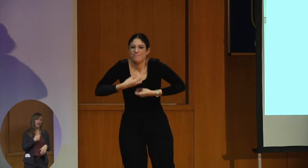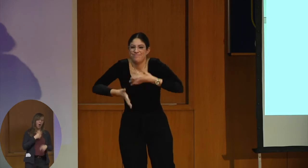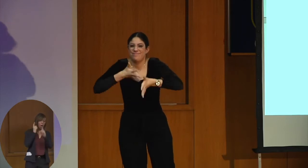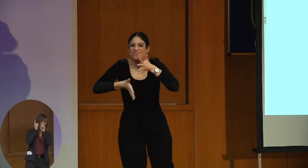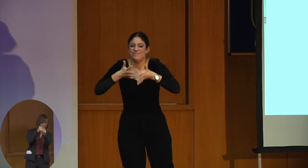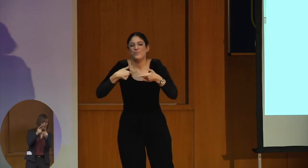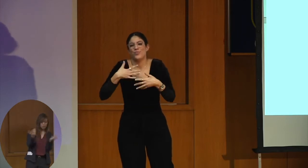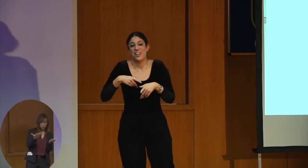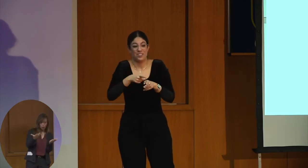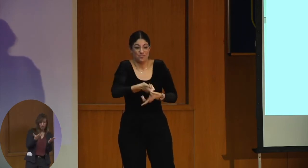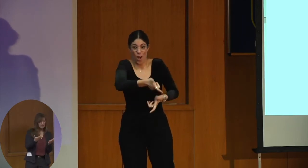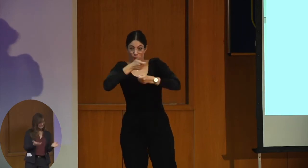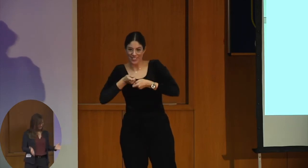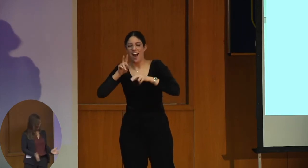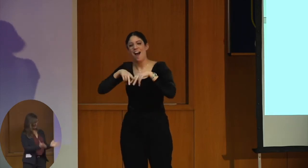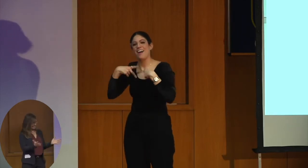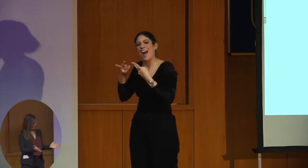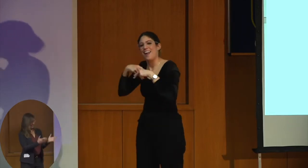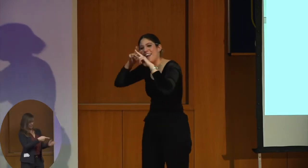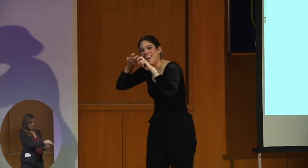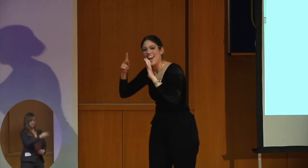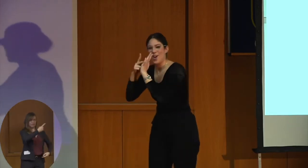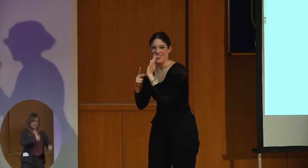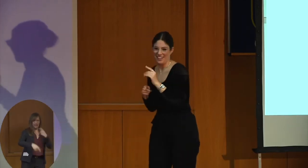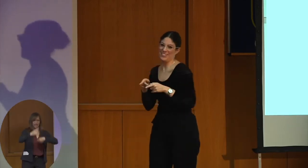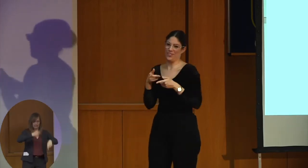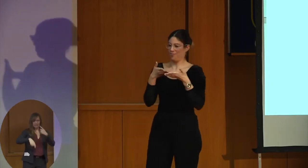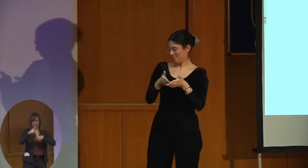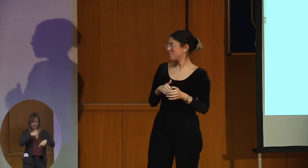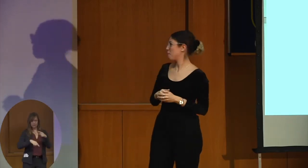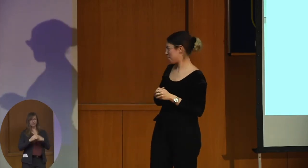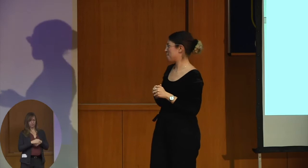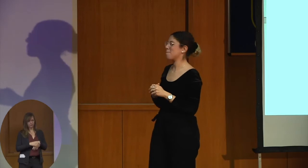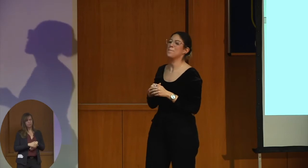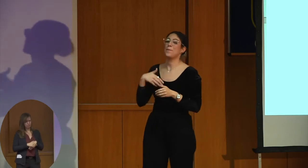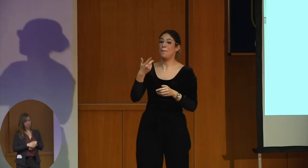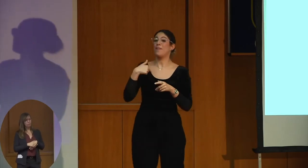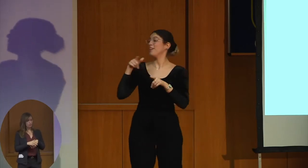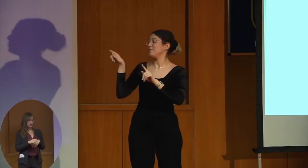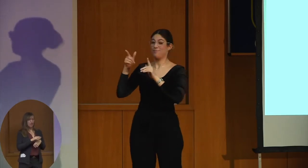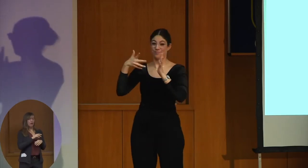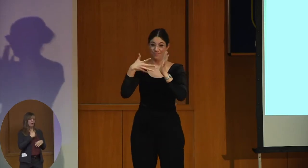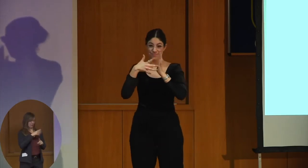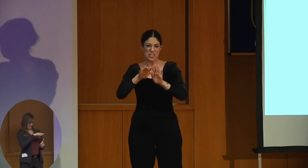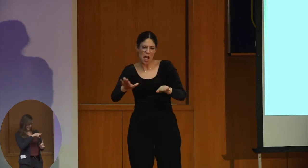get these children to sign. And then, we can, and everything was videotaped, then we can